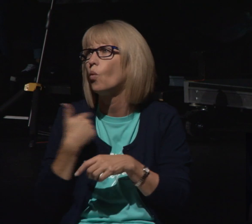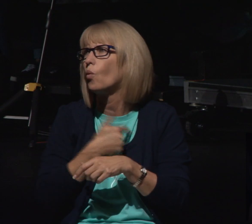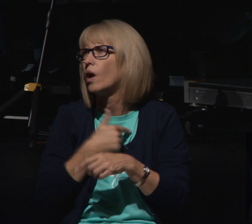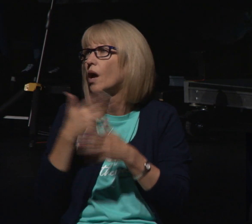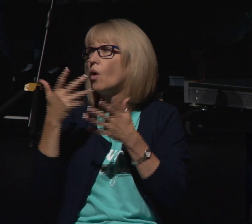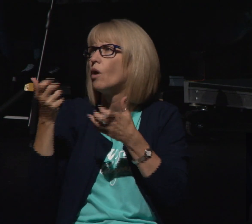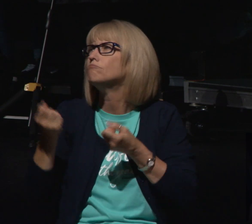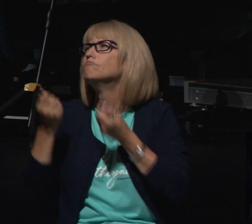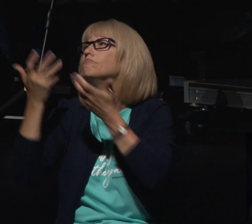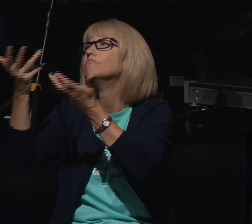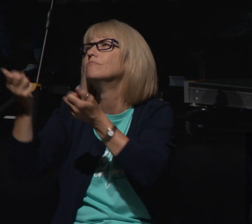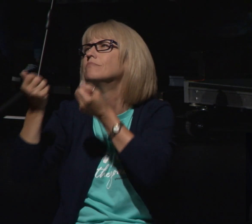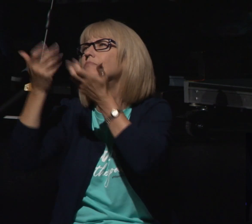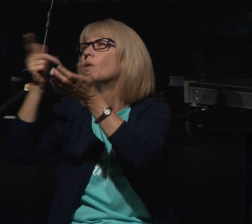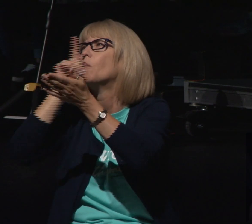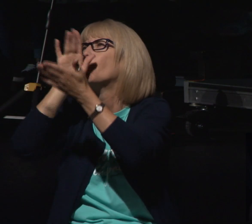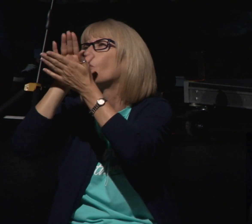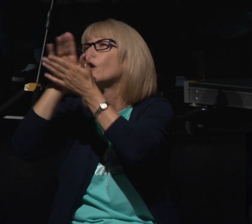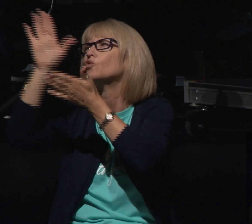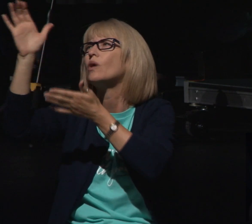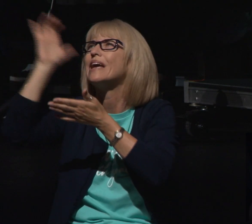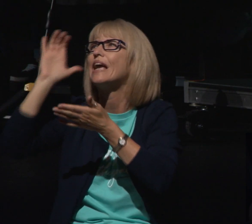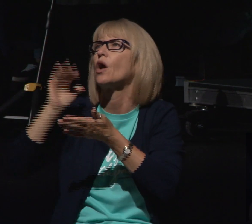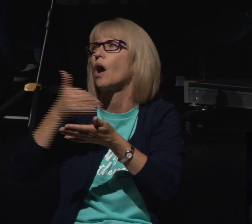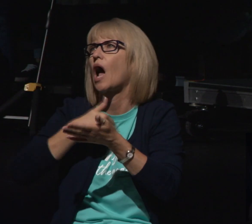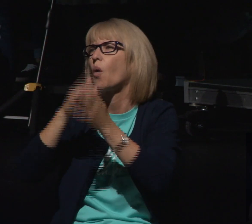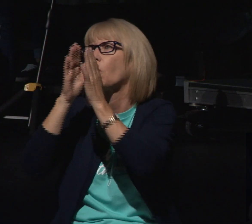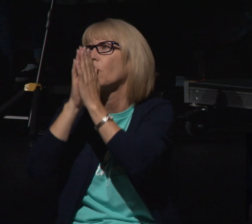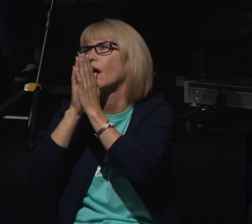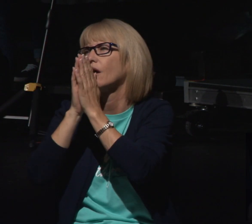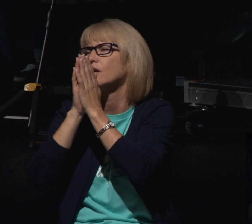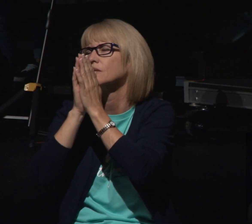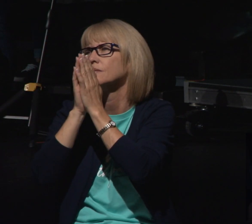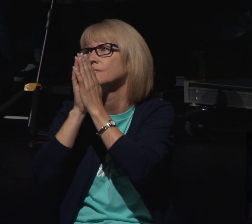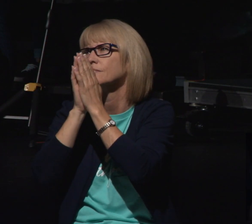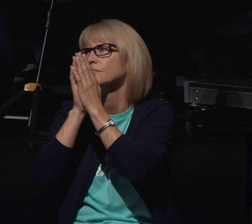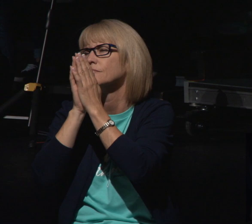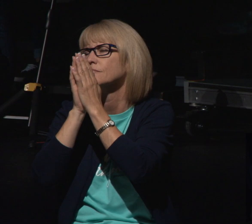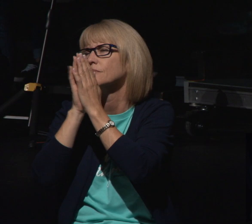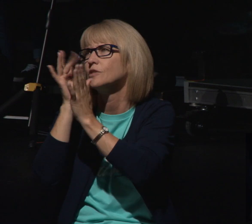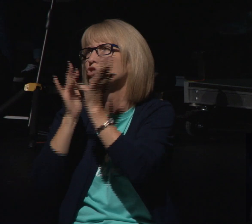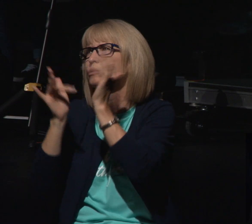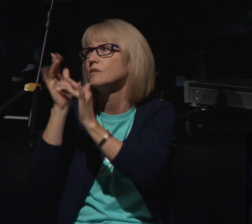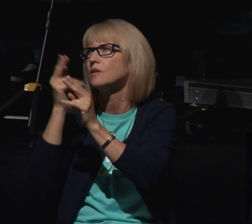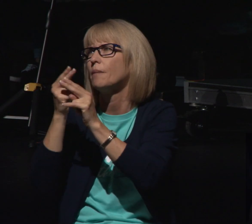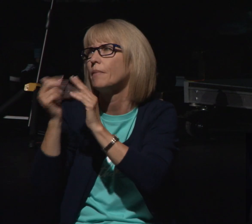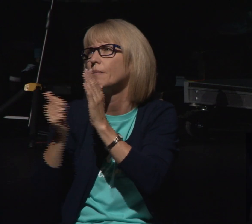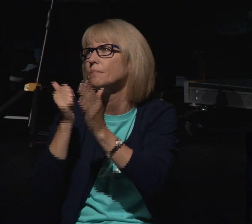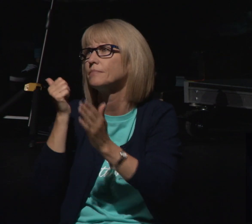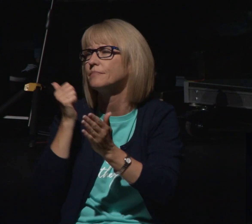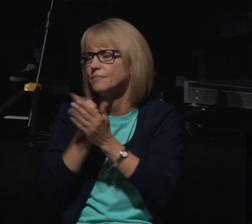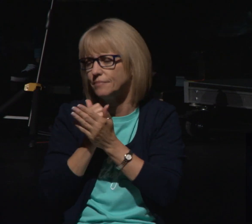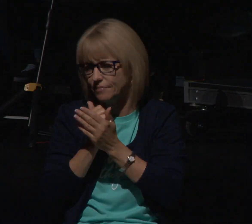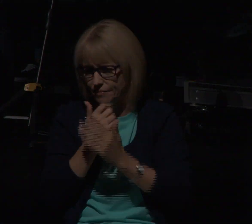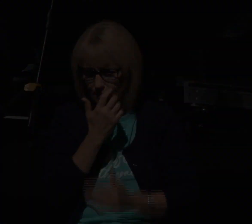and would you hear our prayer it's in Jesus I pray amen amen